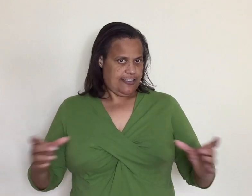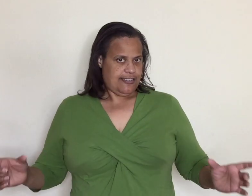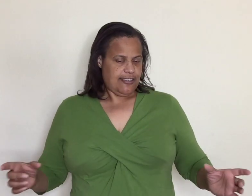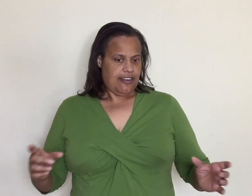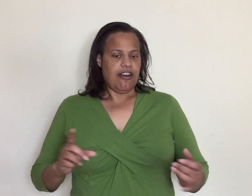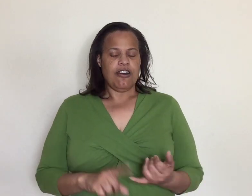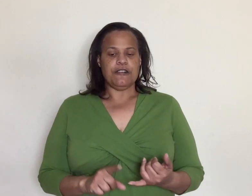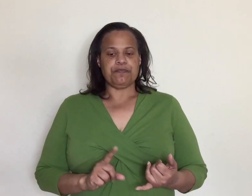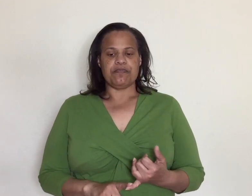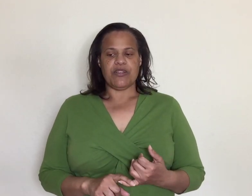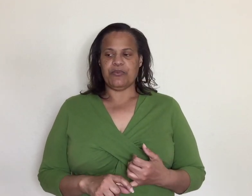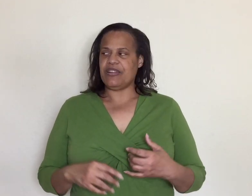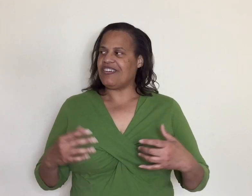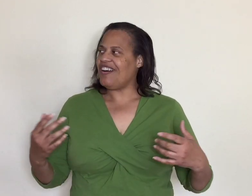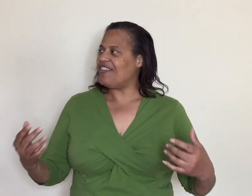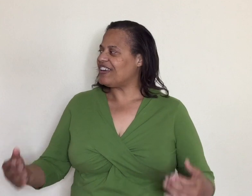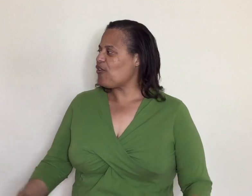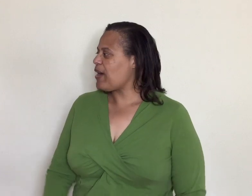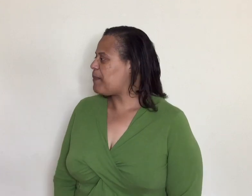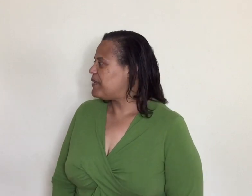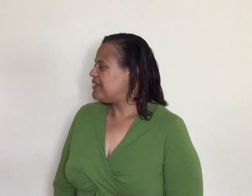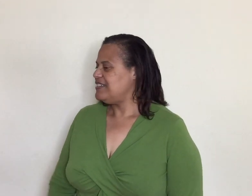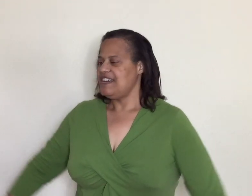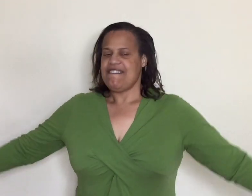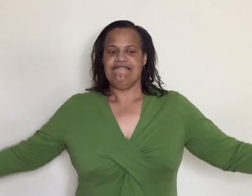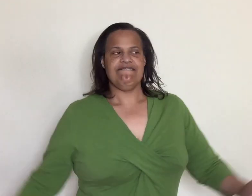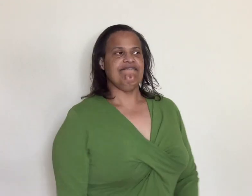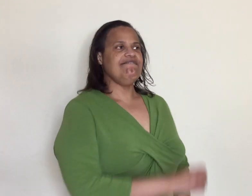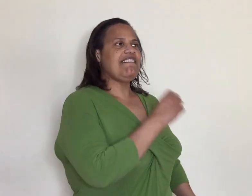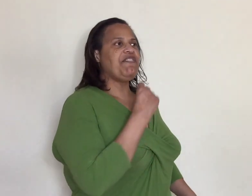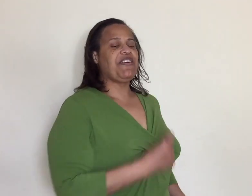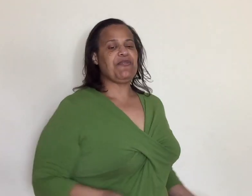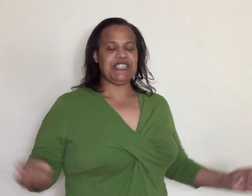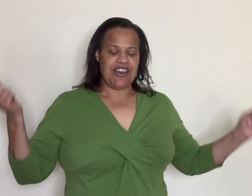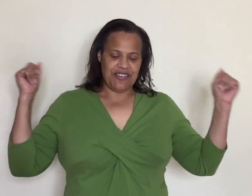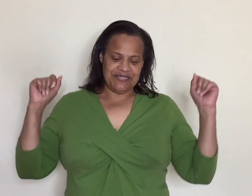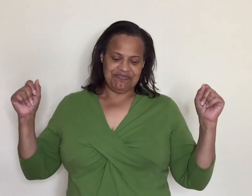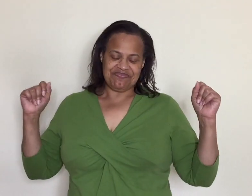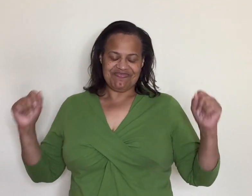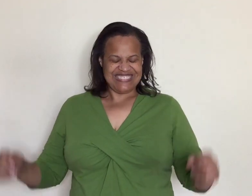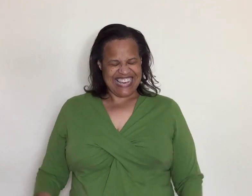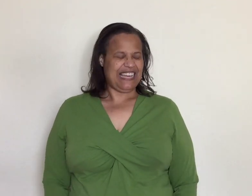stay um what do you call it crap i forgot what you call it damn